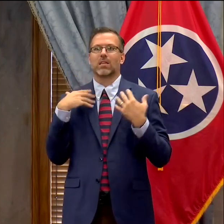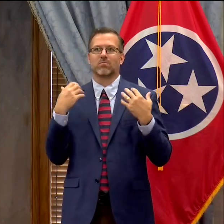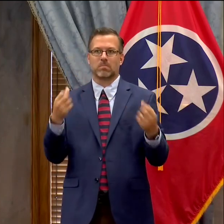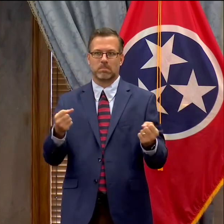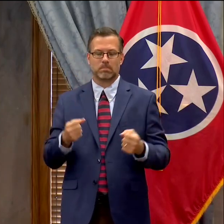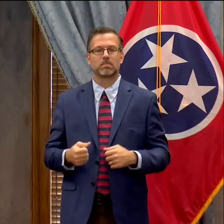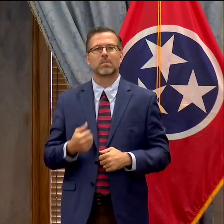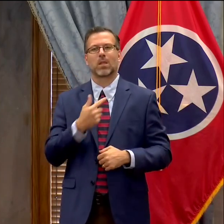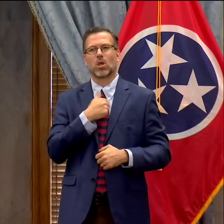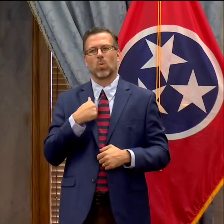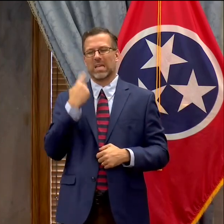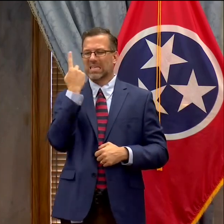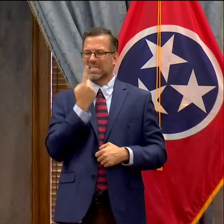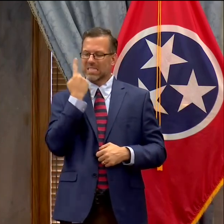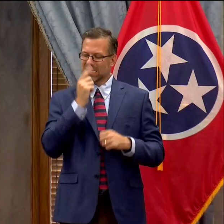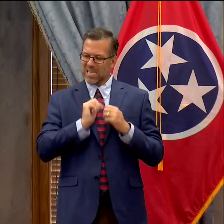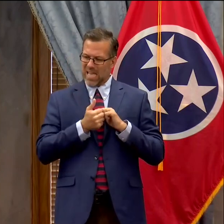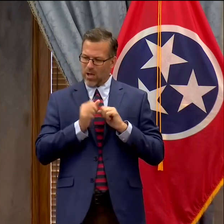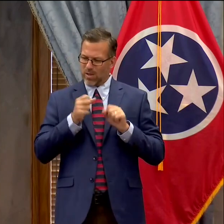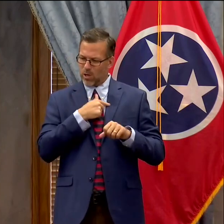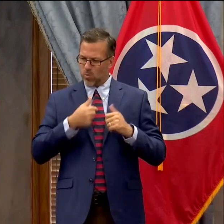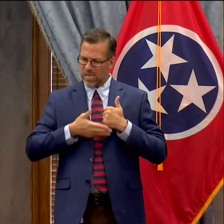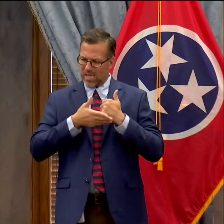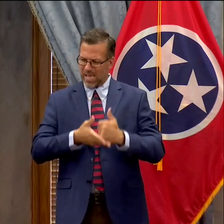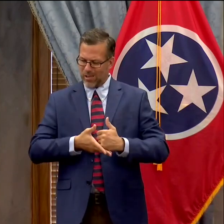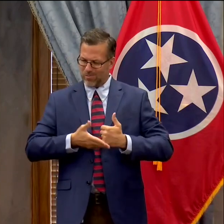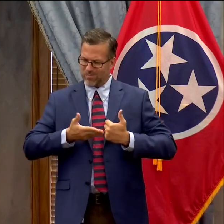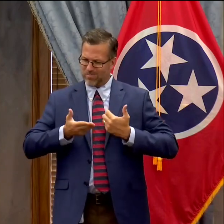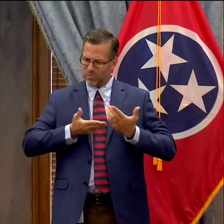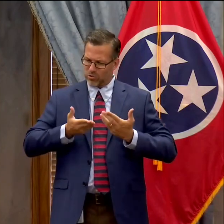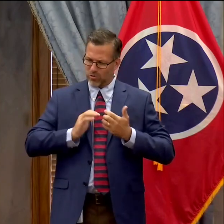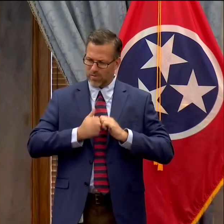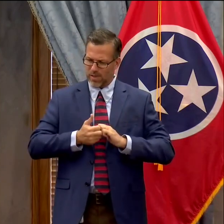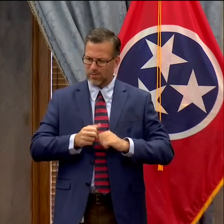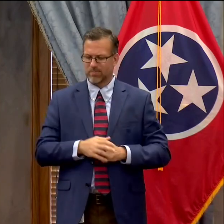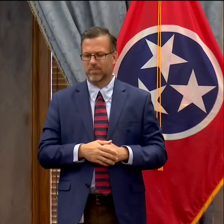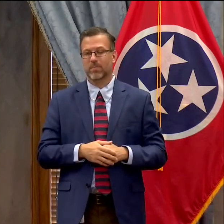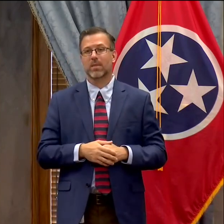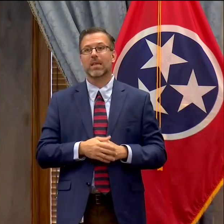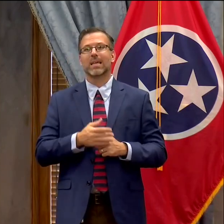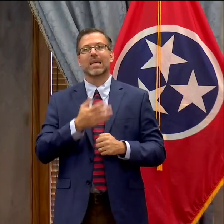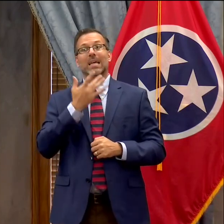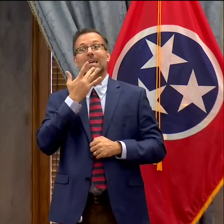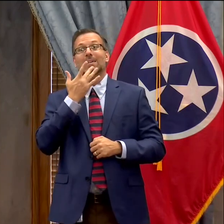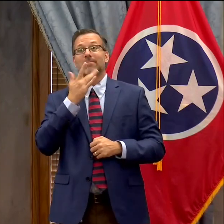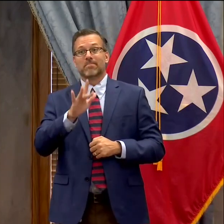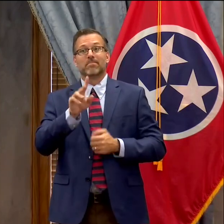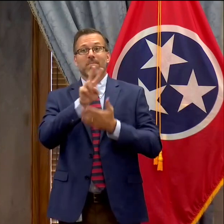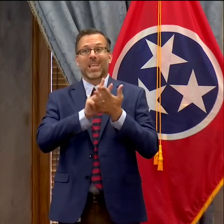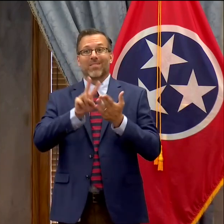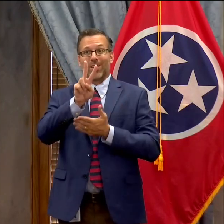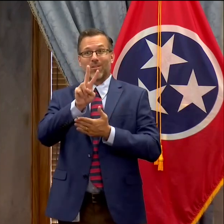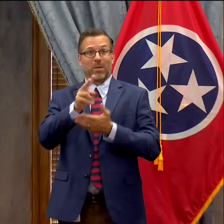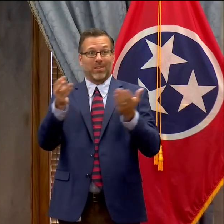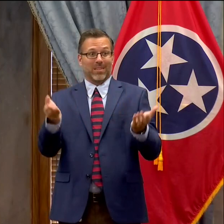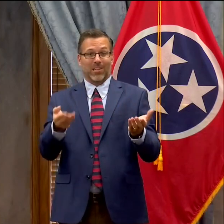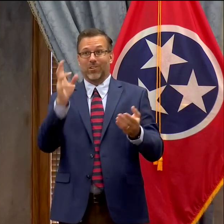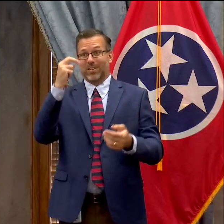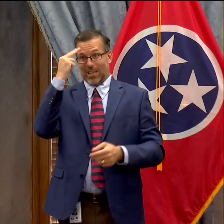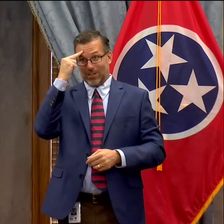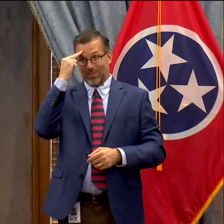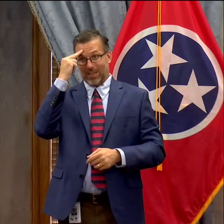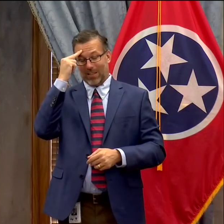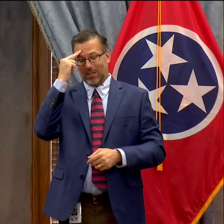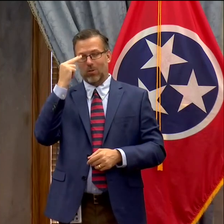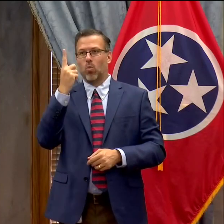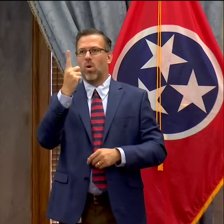afterwards how we could help and serve in these unique times luckily Vanderbilt University Medical Center right here in Nashville is